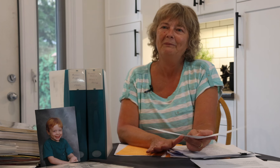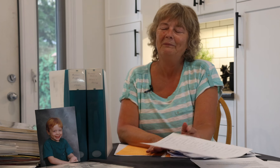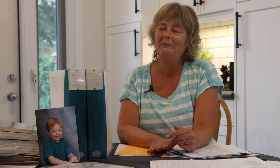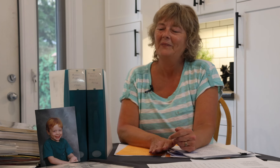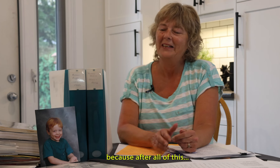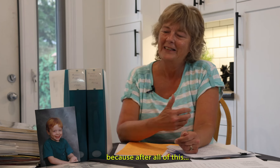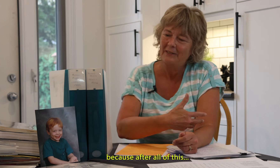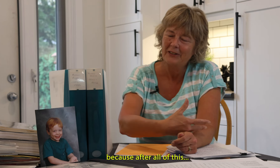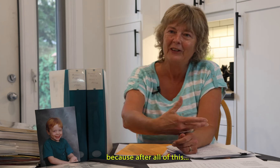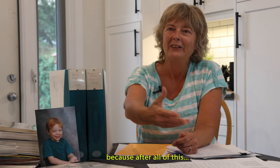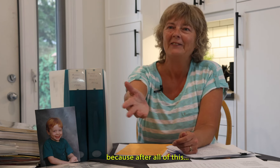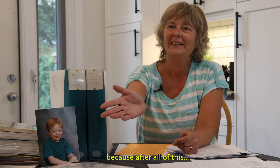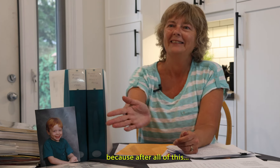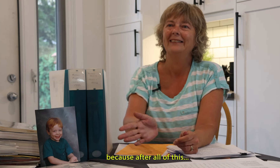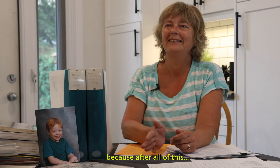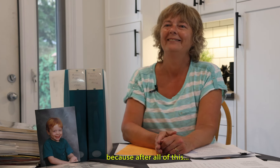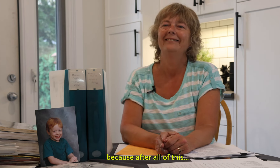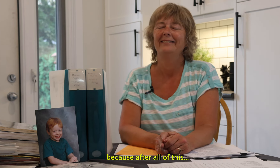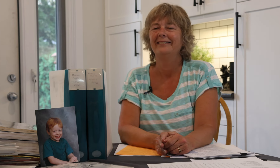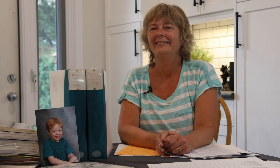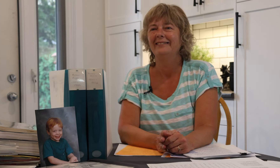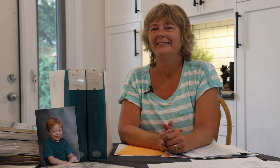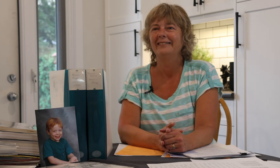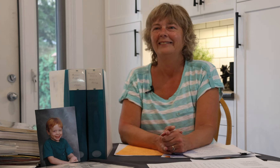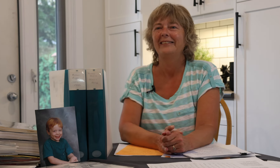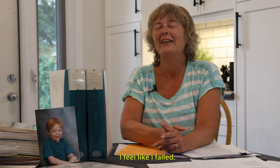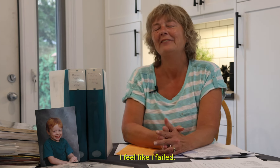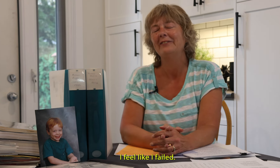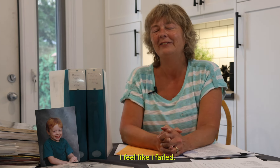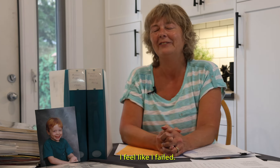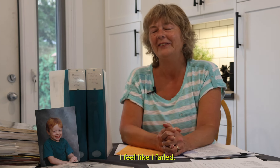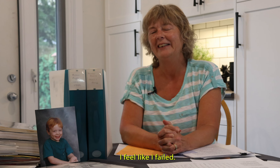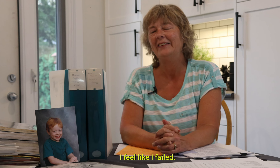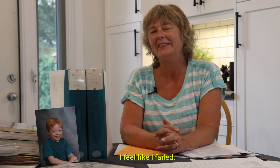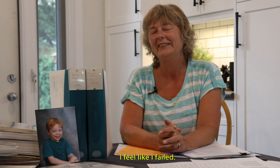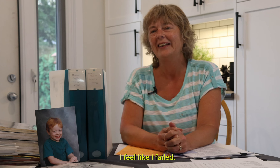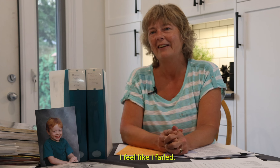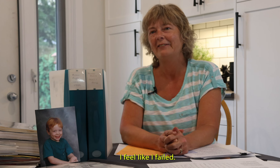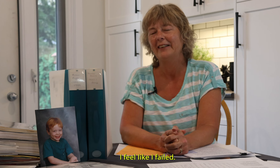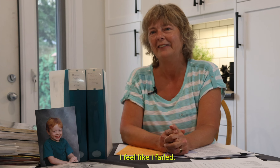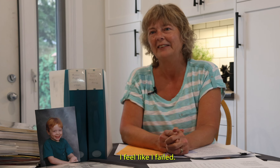Because after all of this, I feel like I failed.